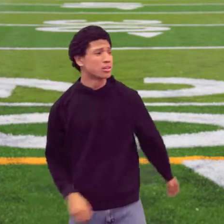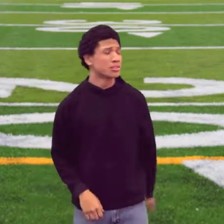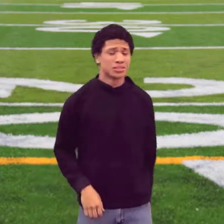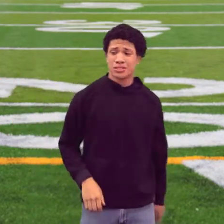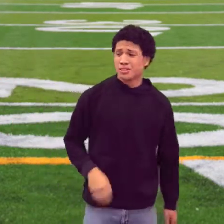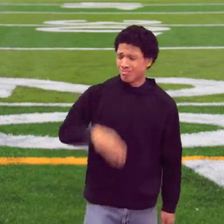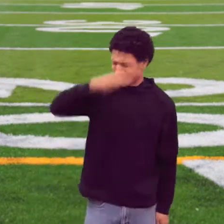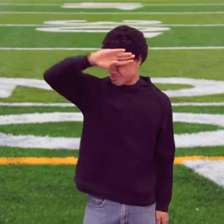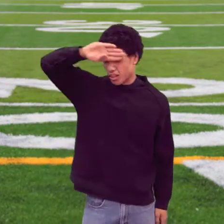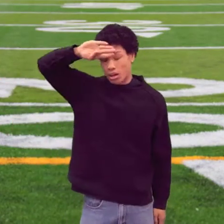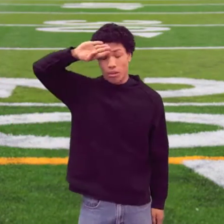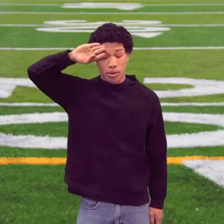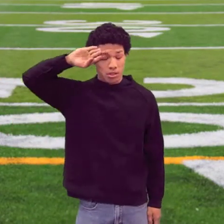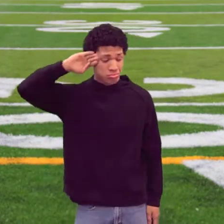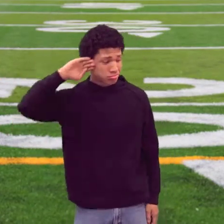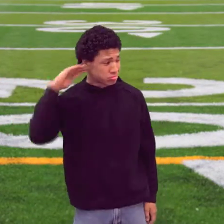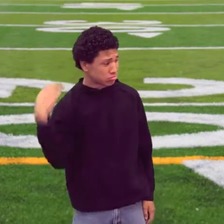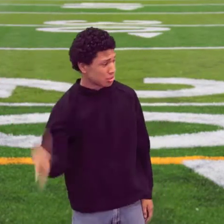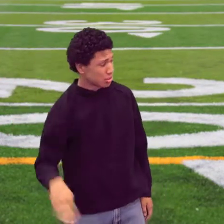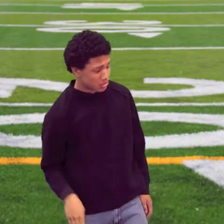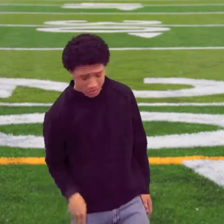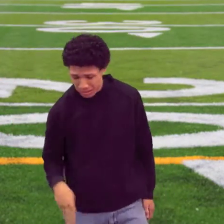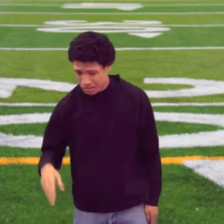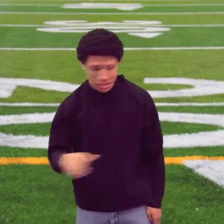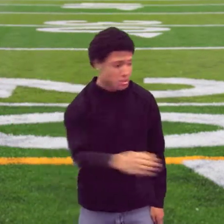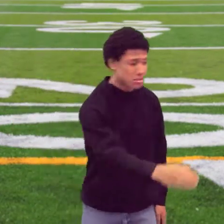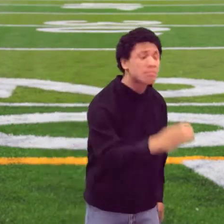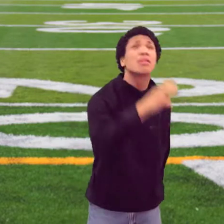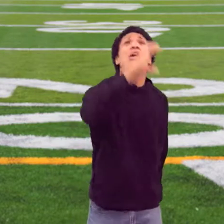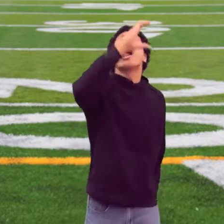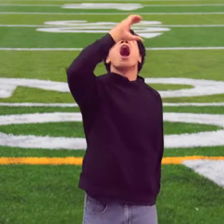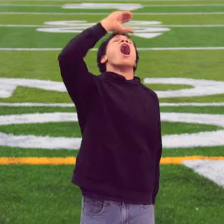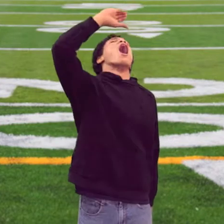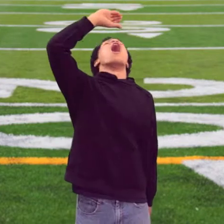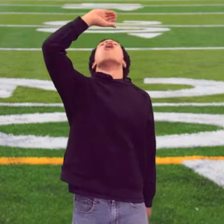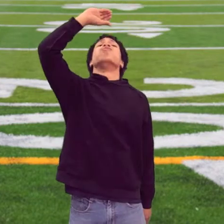They're all like, whoa! We have fire breathing down.